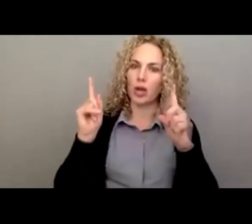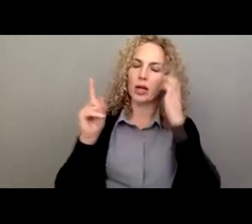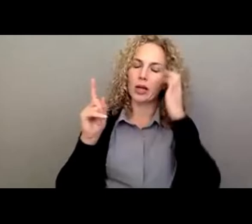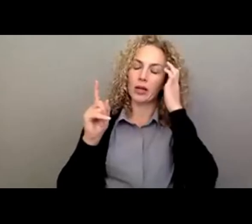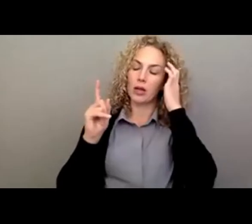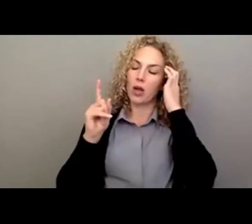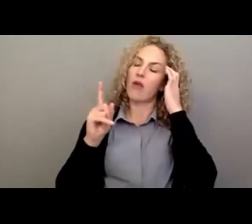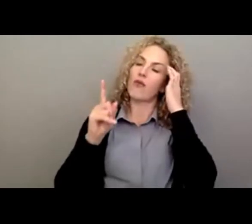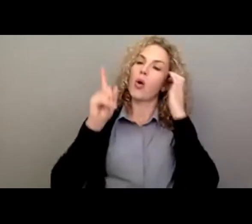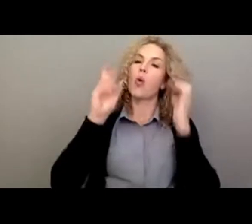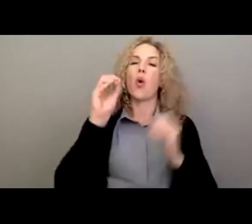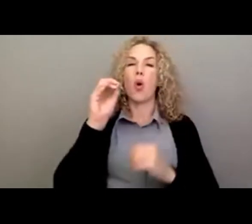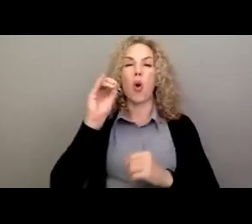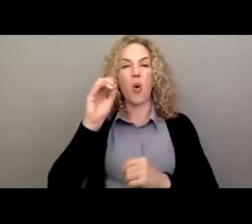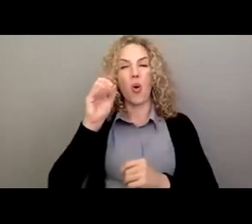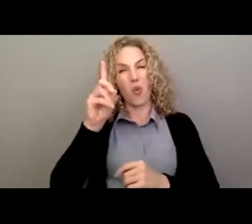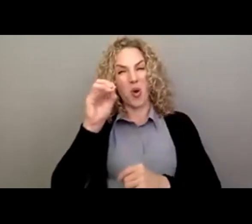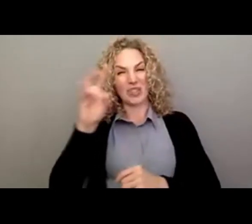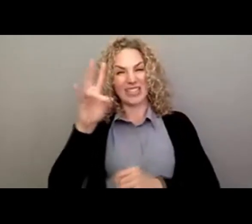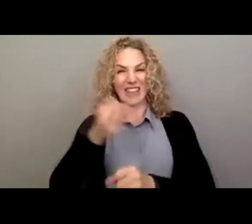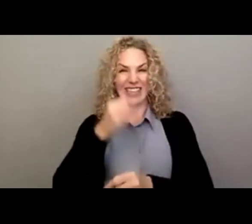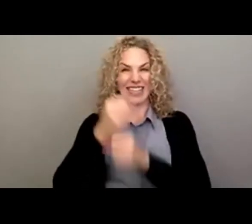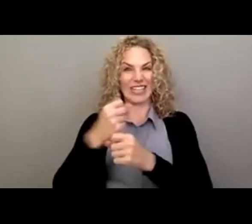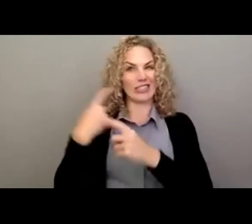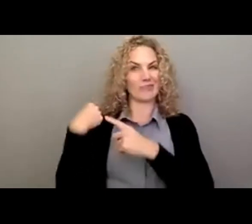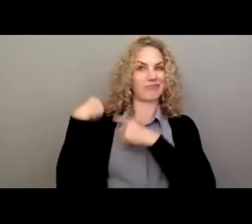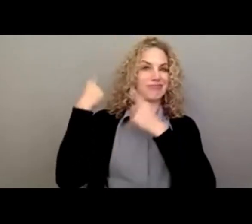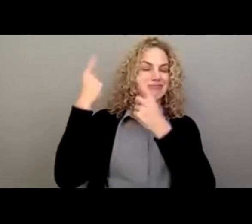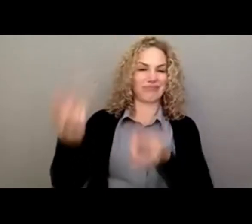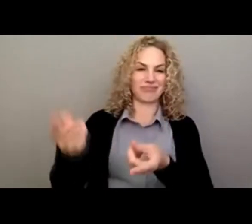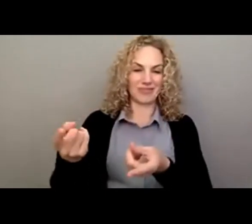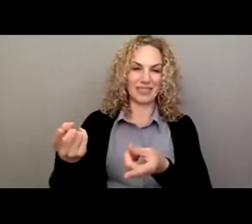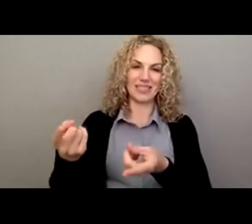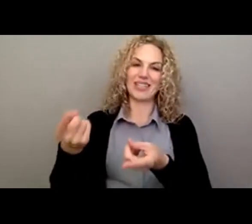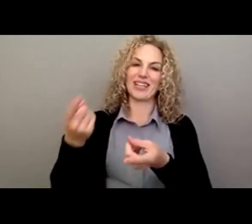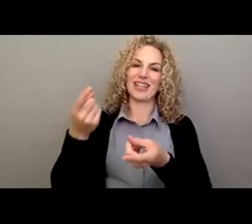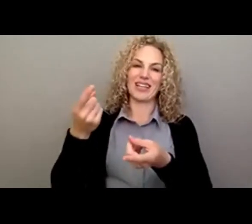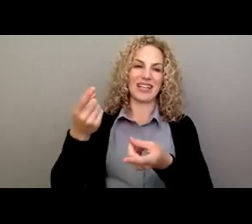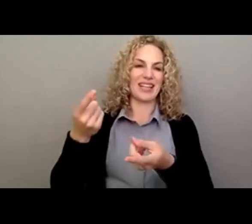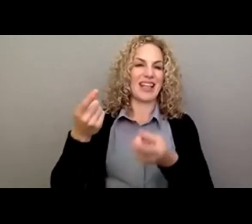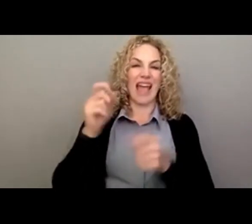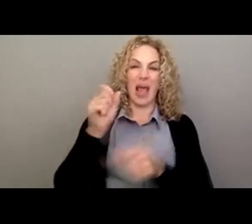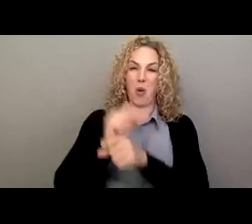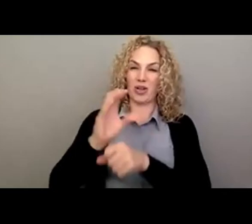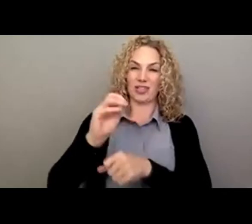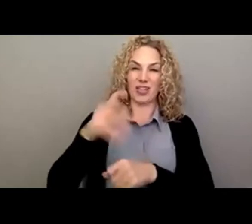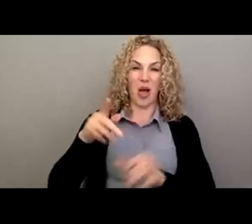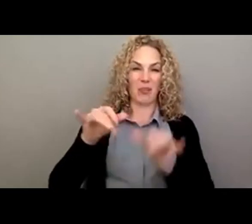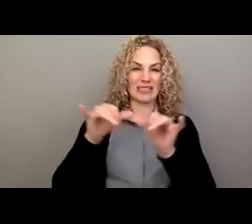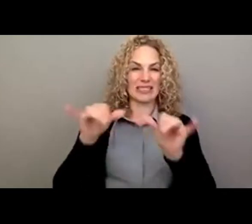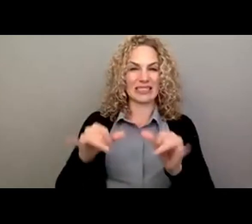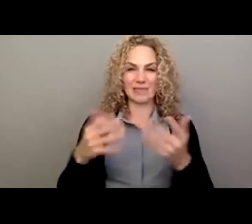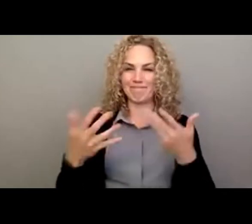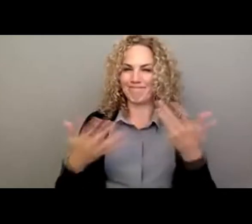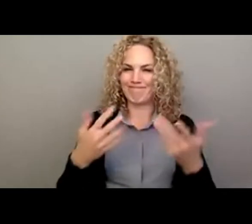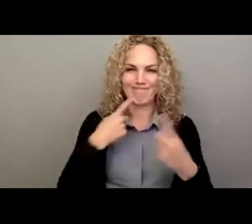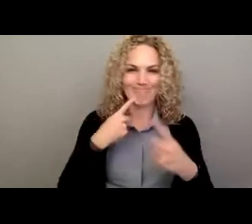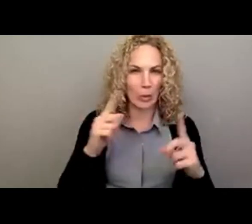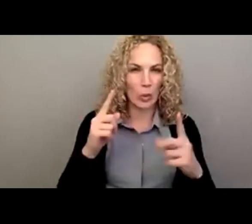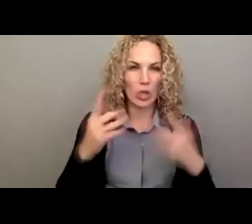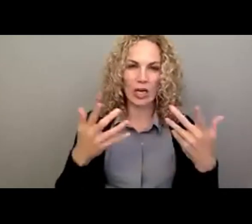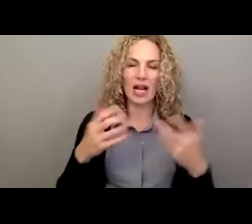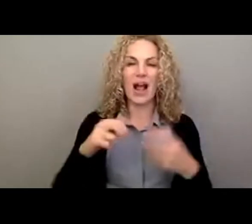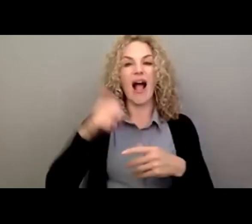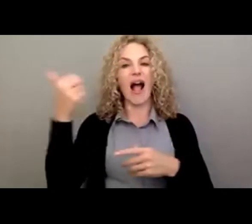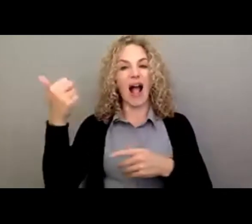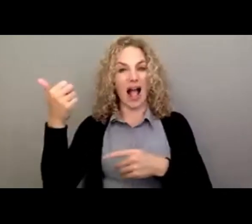years, we're not necessary for the workers' compensation system to work anymore. Other states have figured out how to do it without a